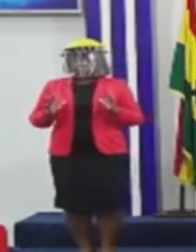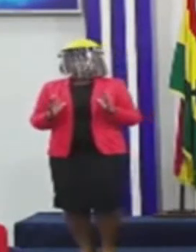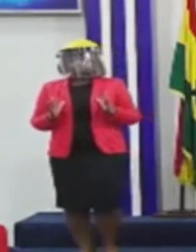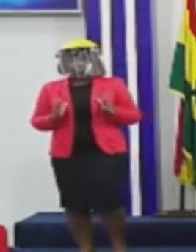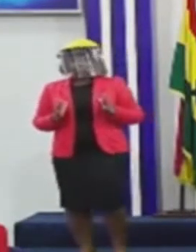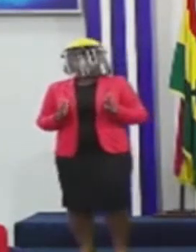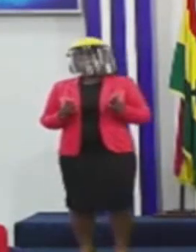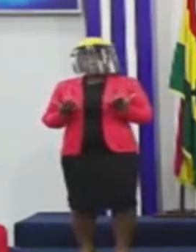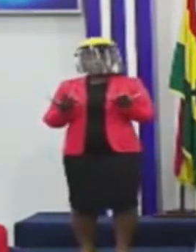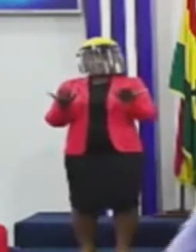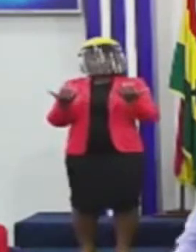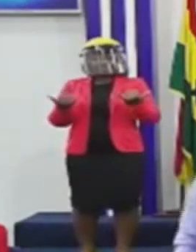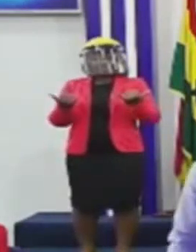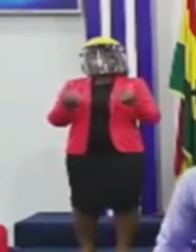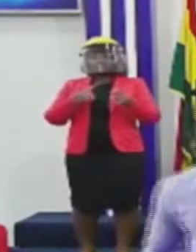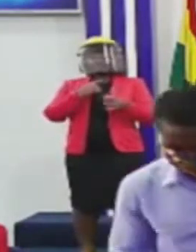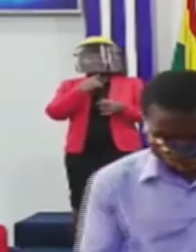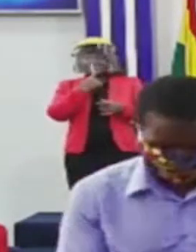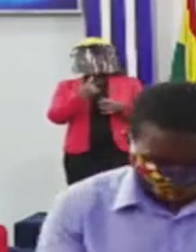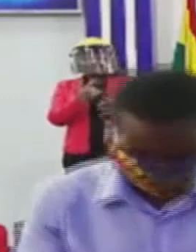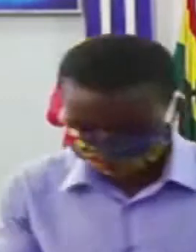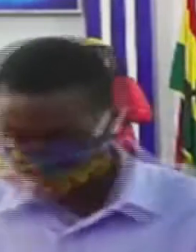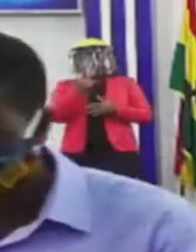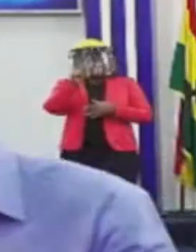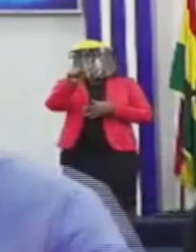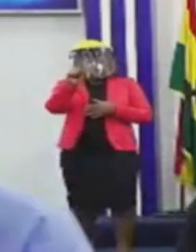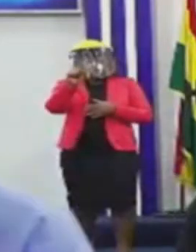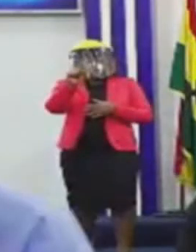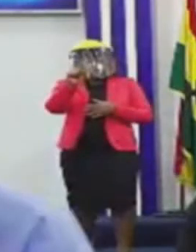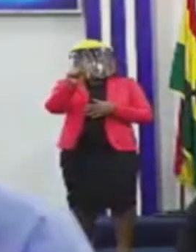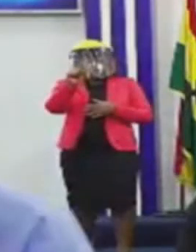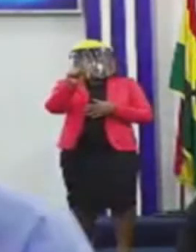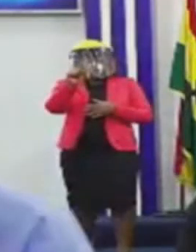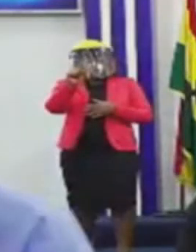mean they're in dealing with udian first and then the other government related question